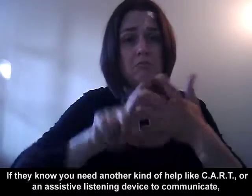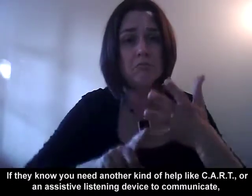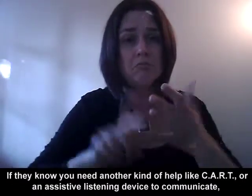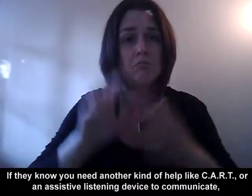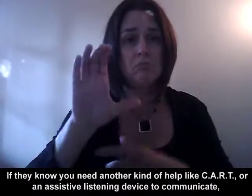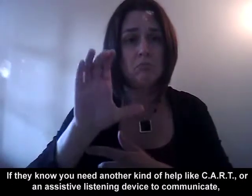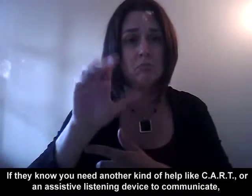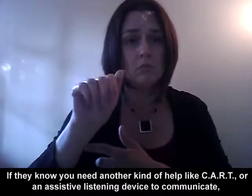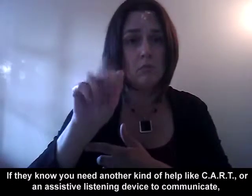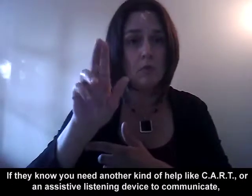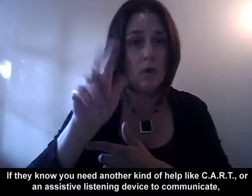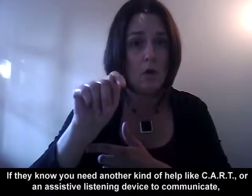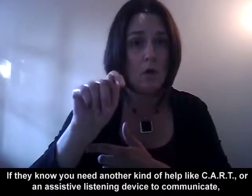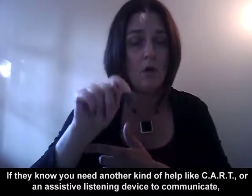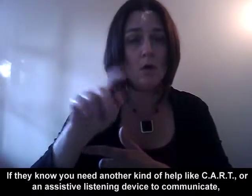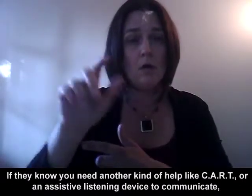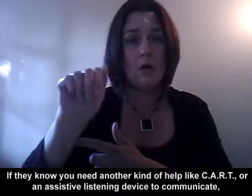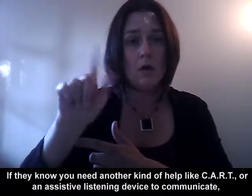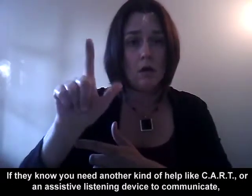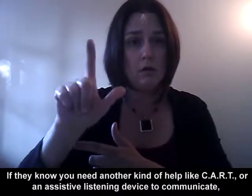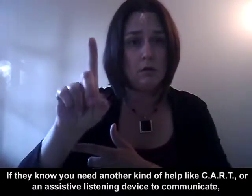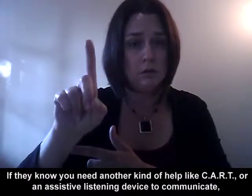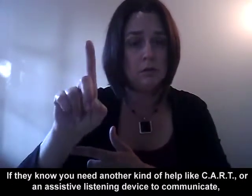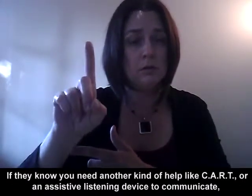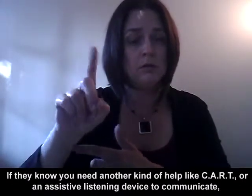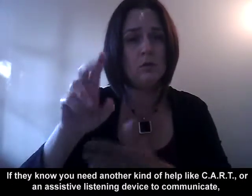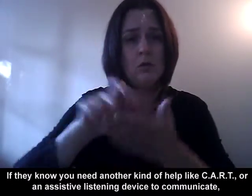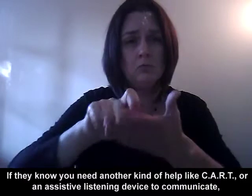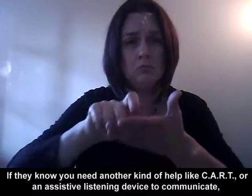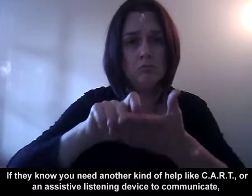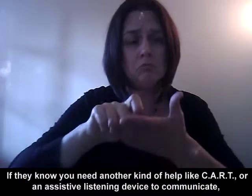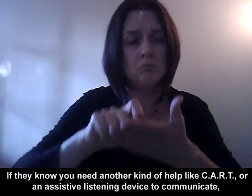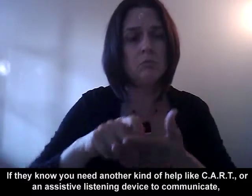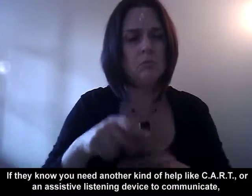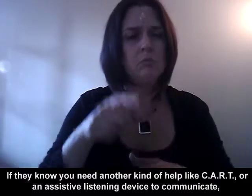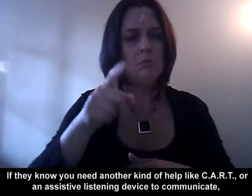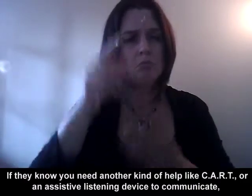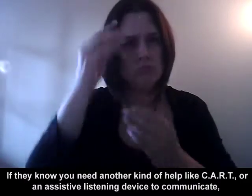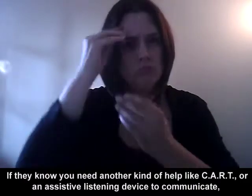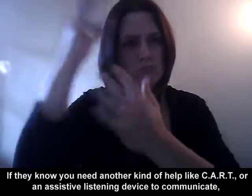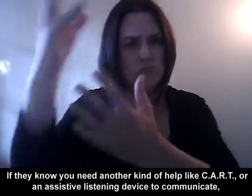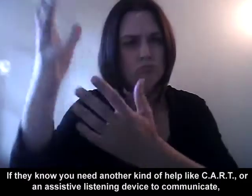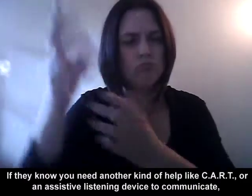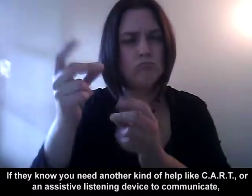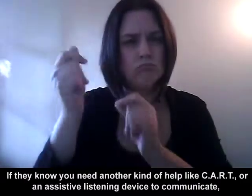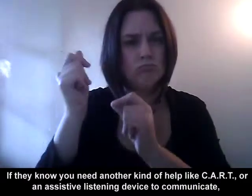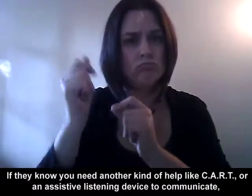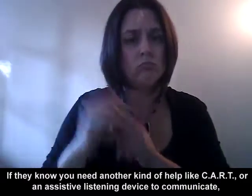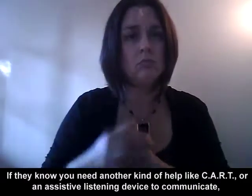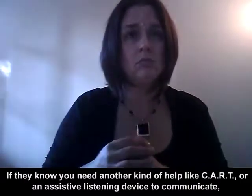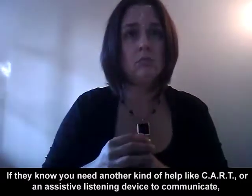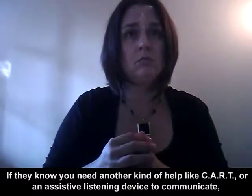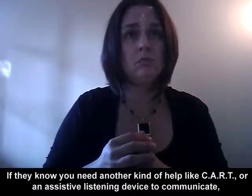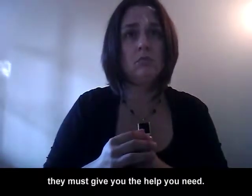If they know you need another kind of help, like CART or an assistive listening device to communicate,